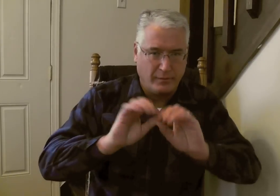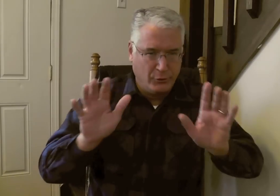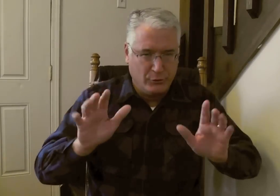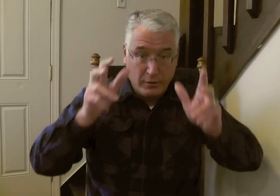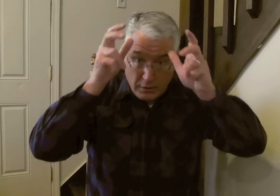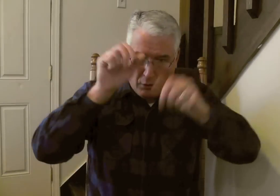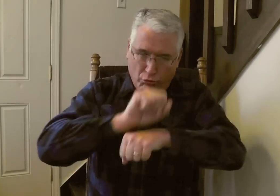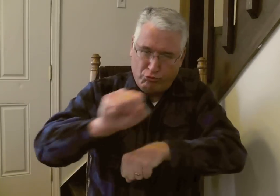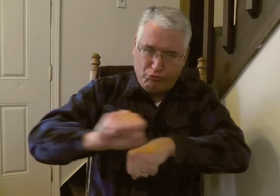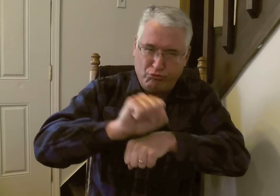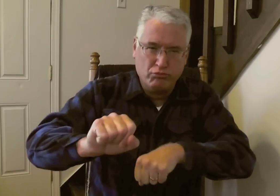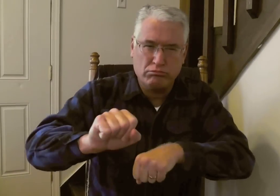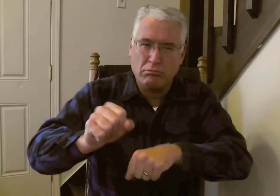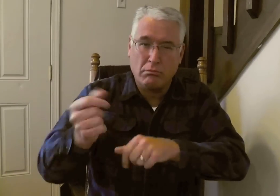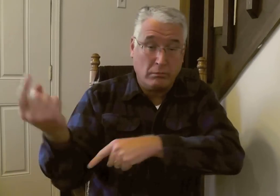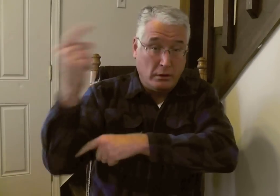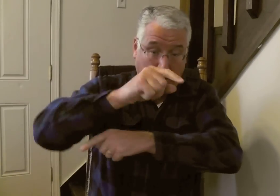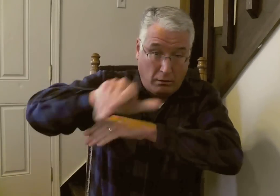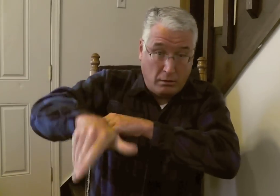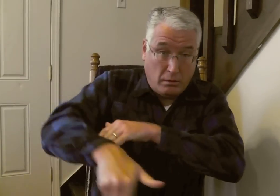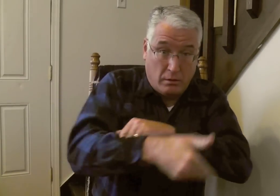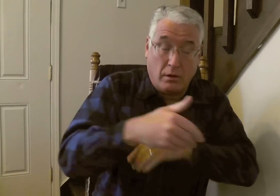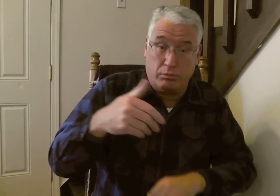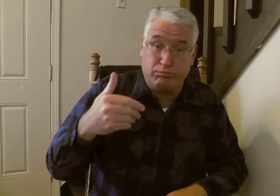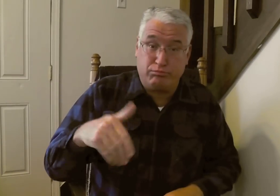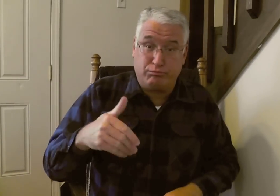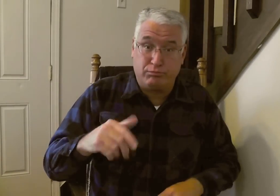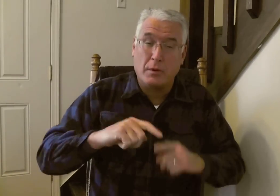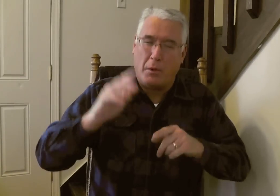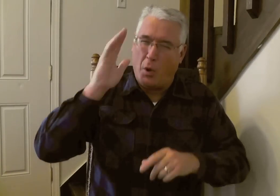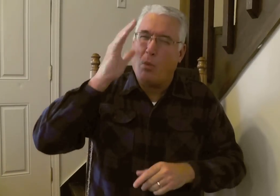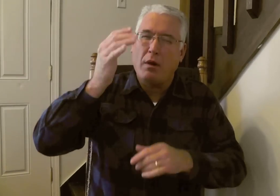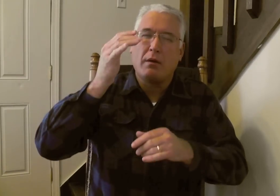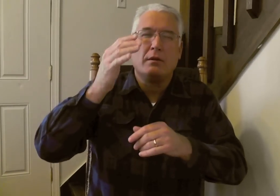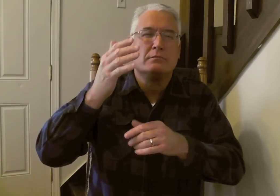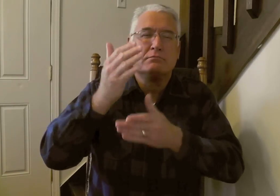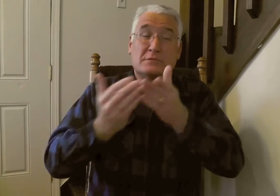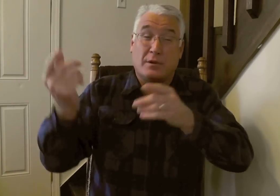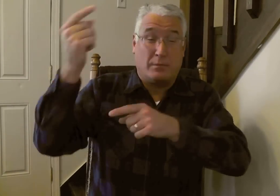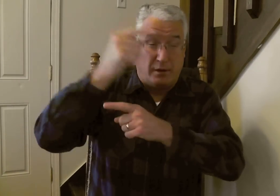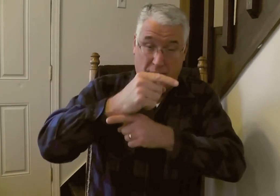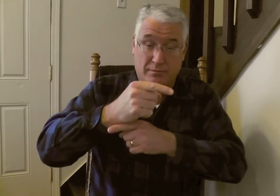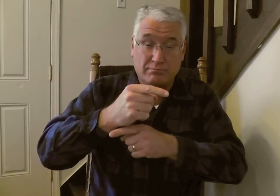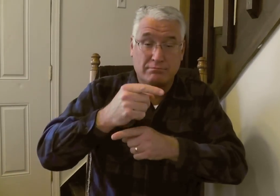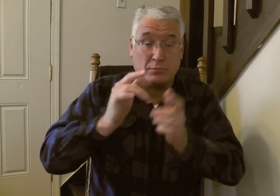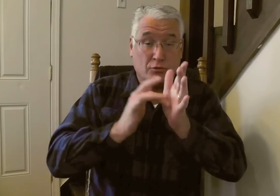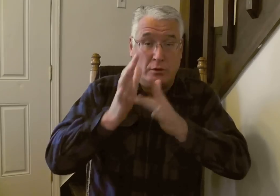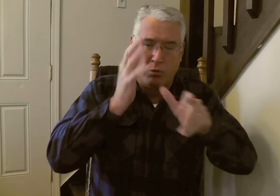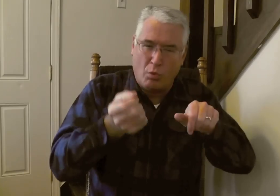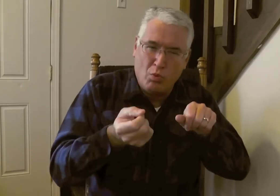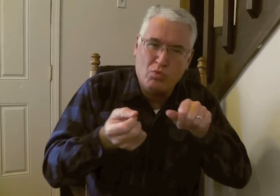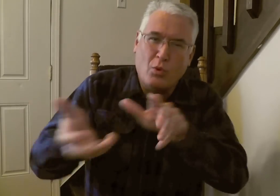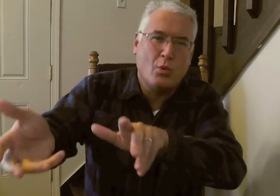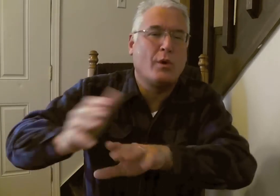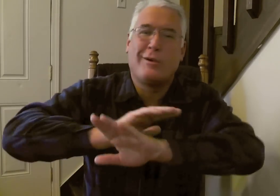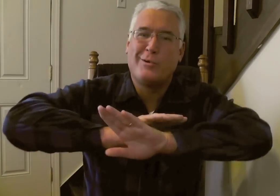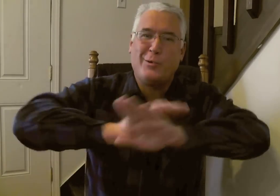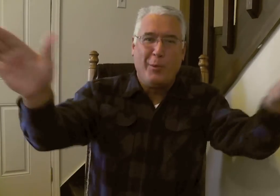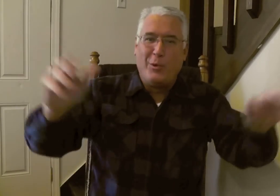Wow. That verse is clear. Here's Satan. He works day and night. Day and night to accuse us. But in the future, one day, Jesus will